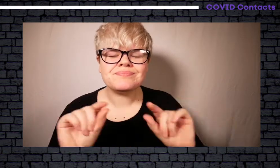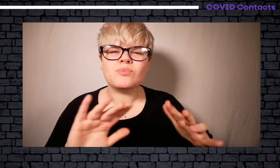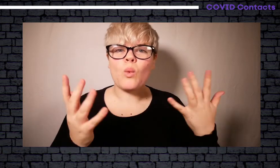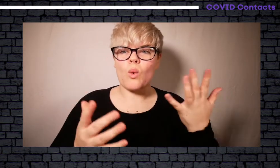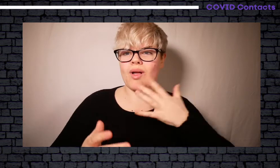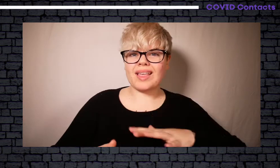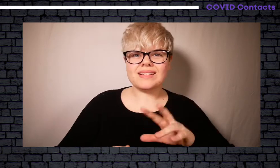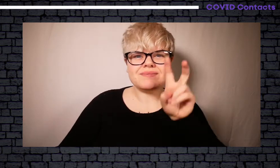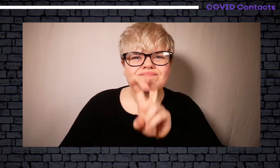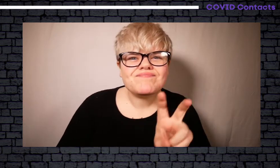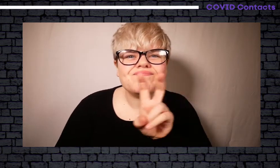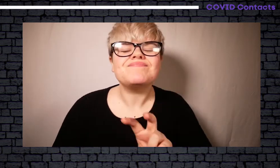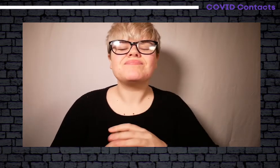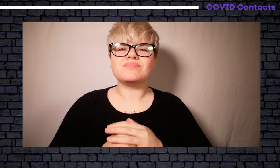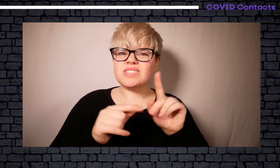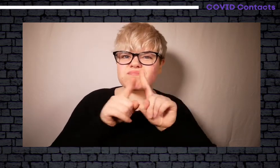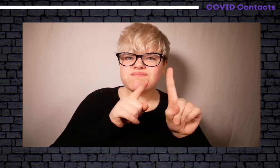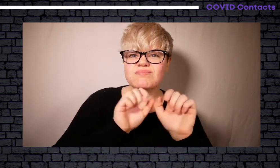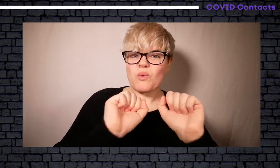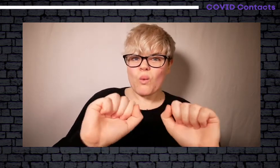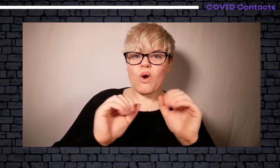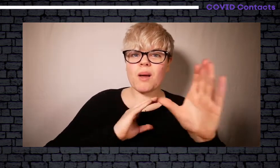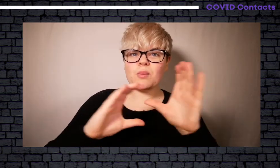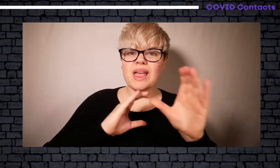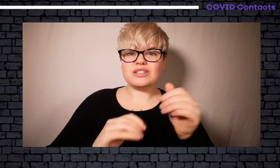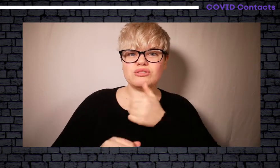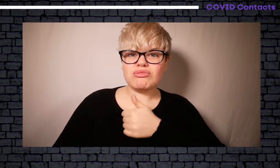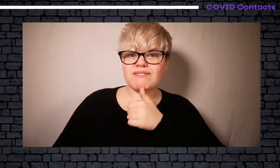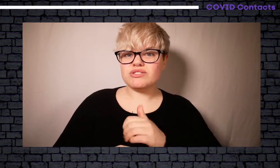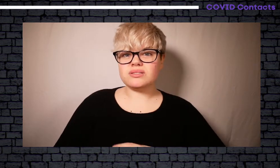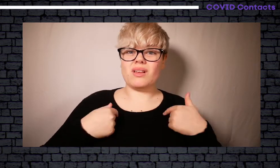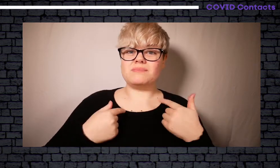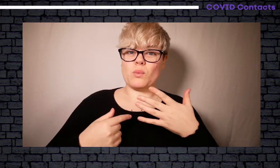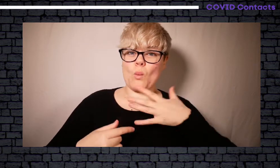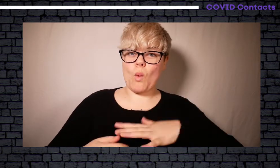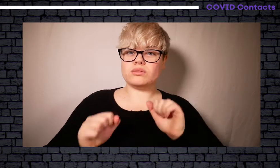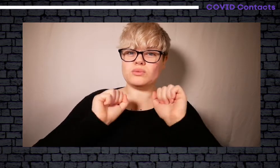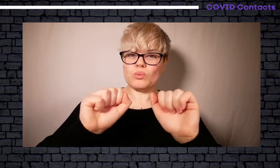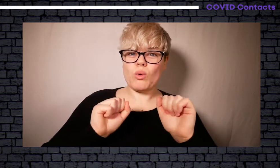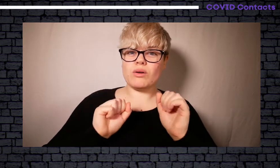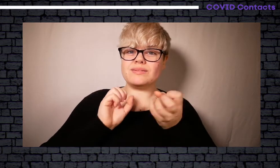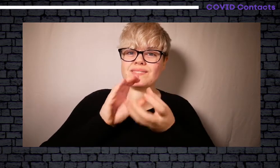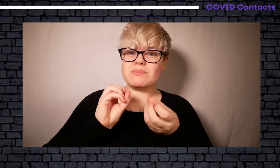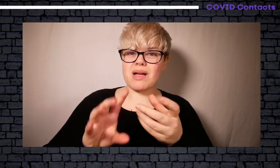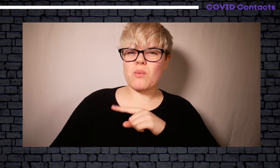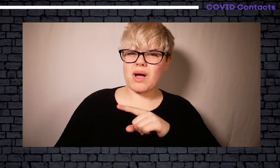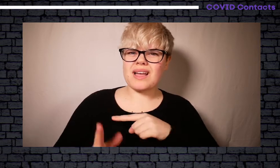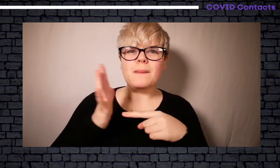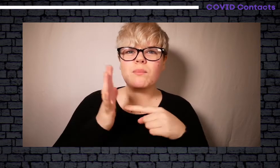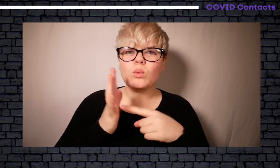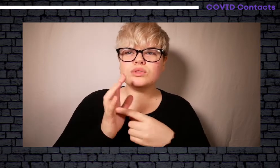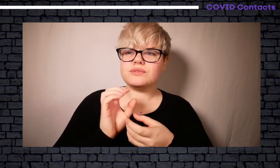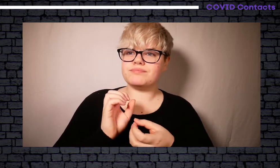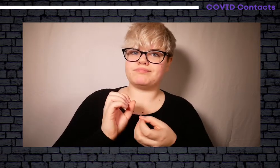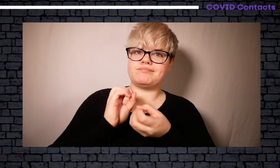more BSL, more subtitle content or being able to lip read. That is your communication preference.